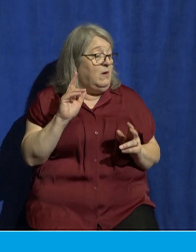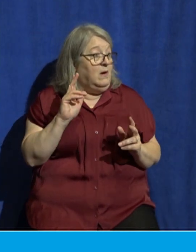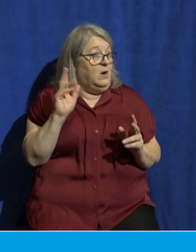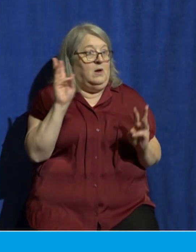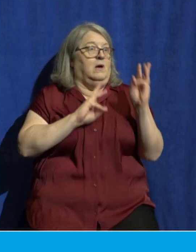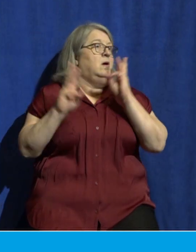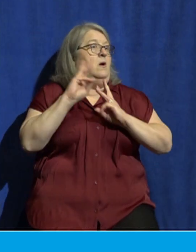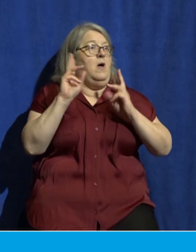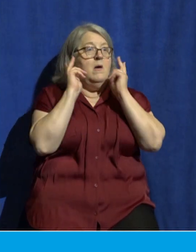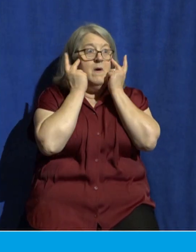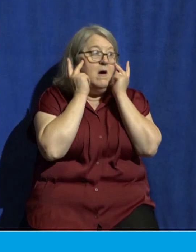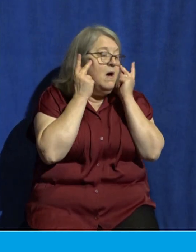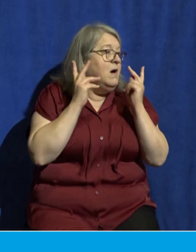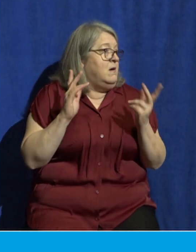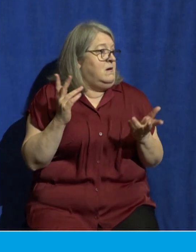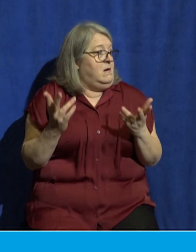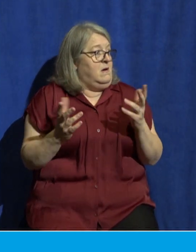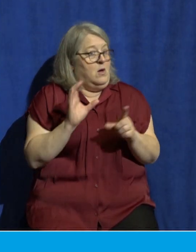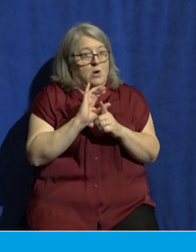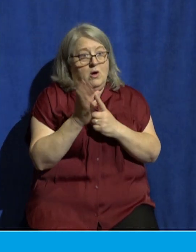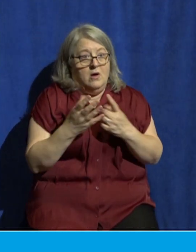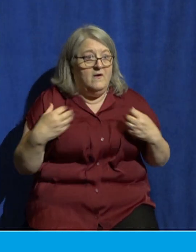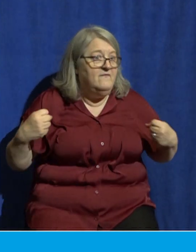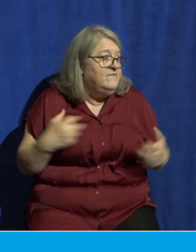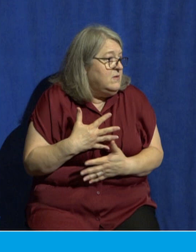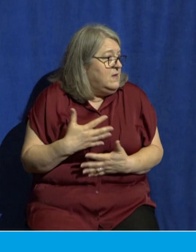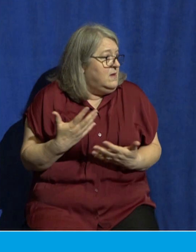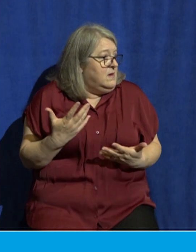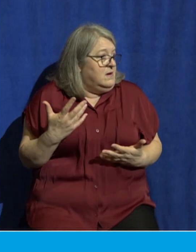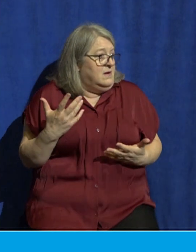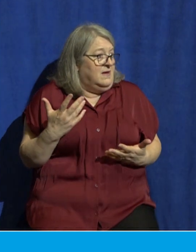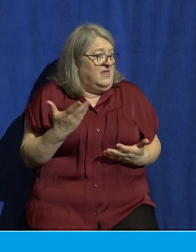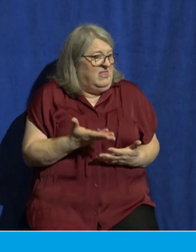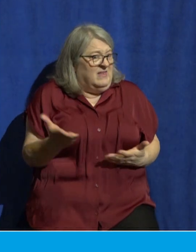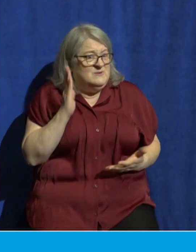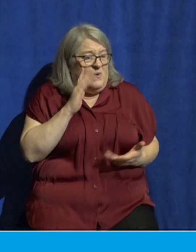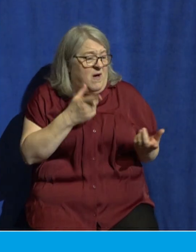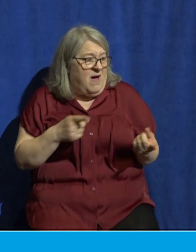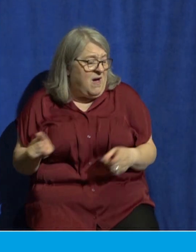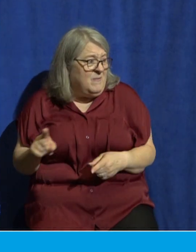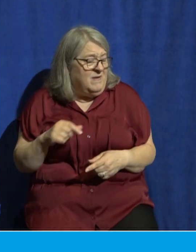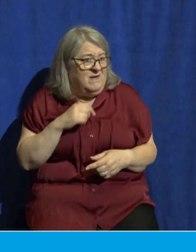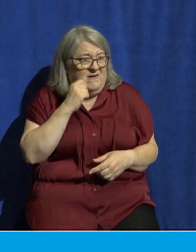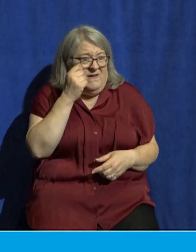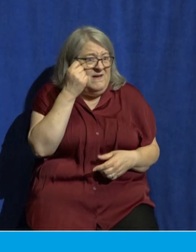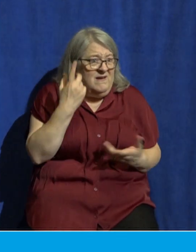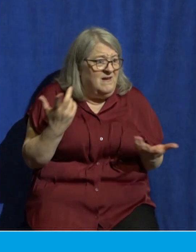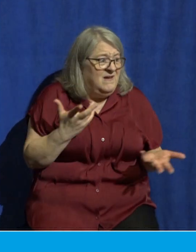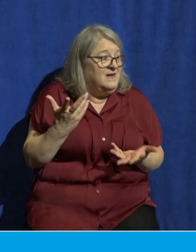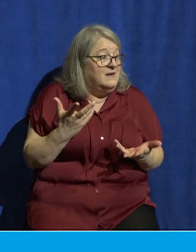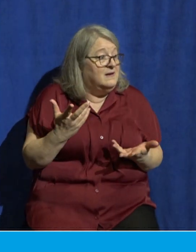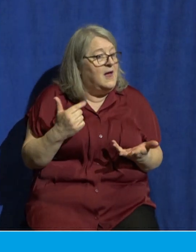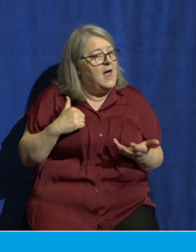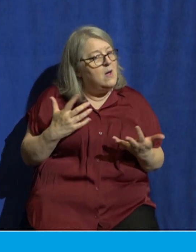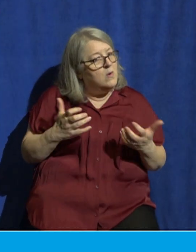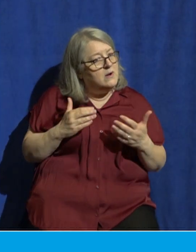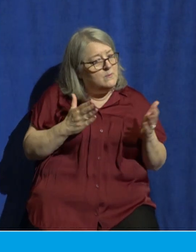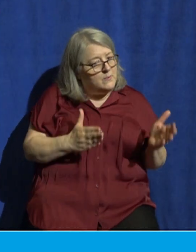culture of fear is going to sweep in and all kinds of stuff is going to be happening and he says I want to prepare you to represent me during that time